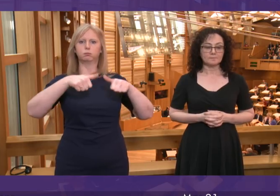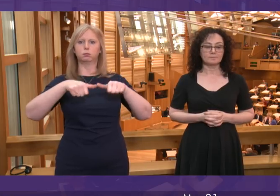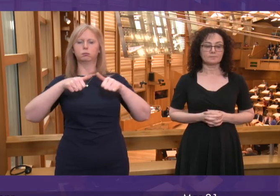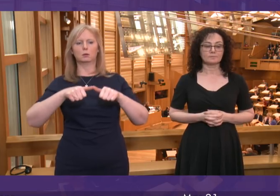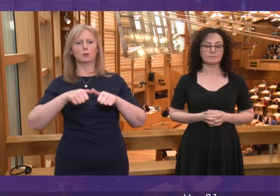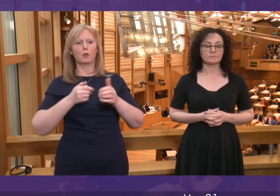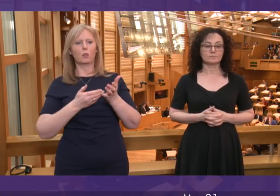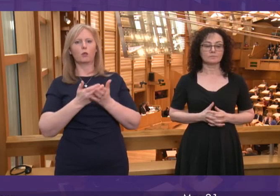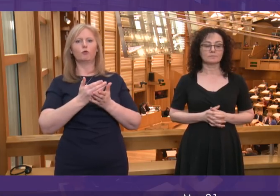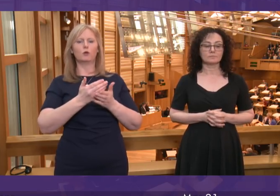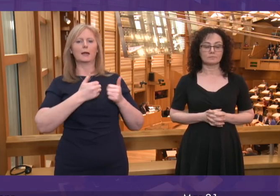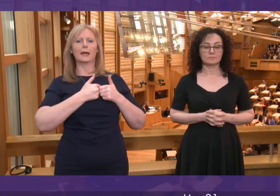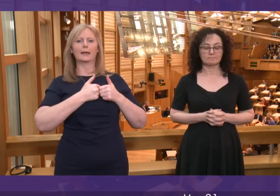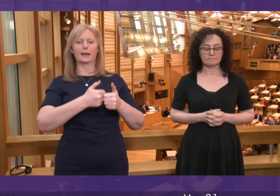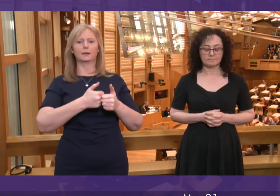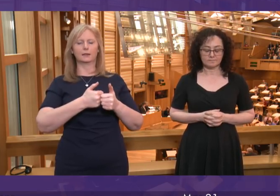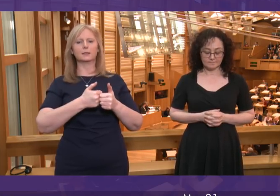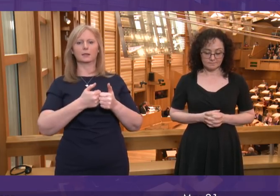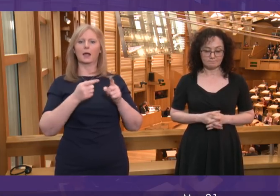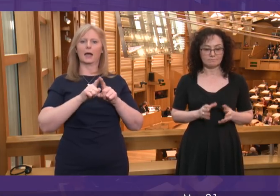kindness, compassion and love.